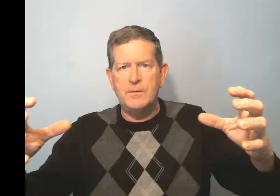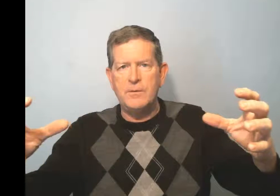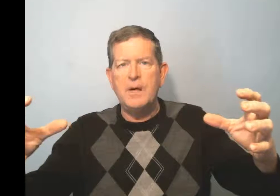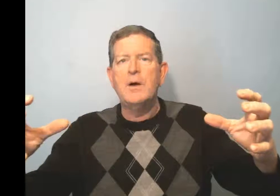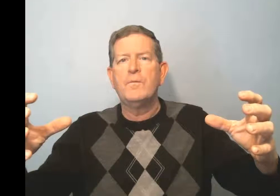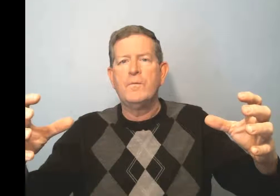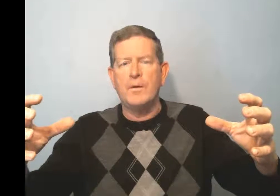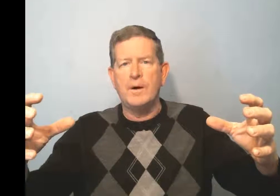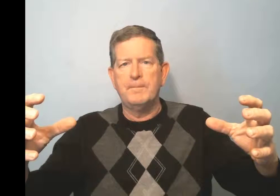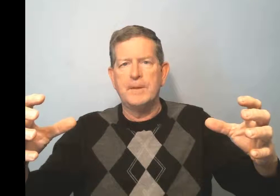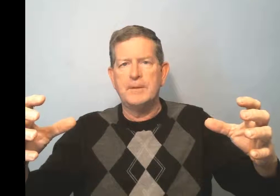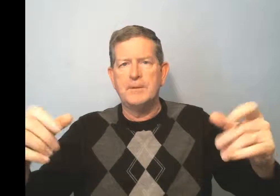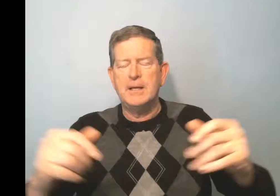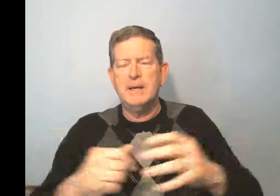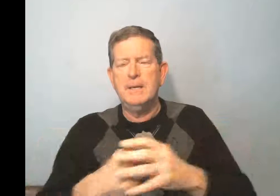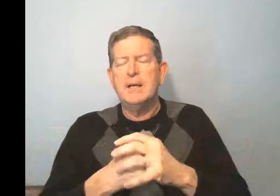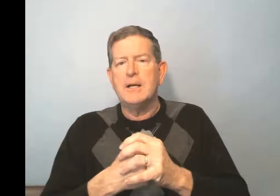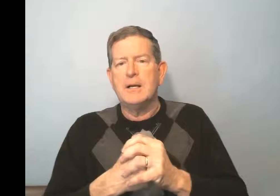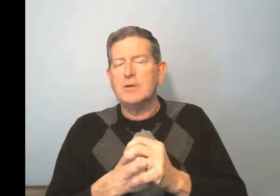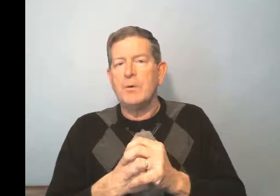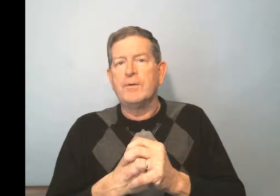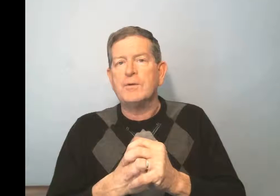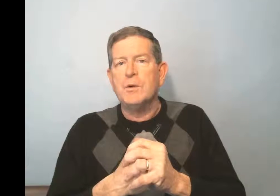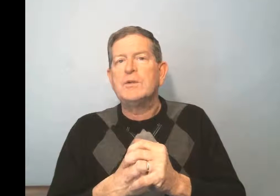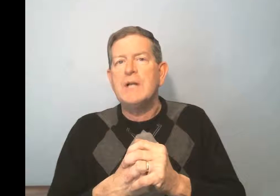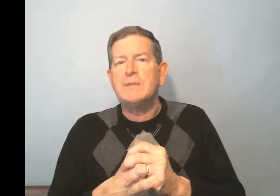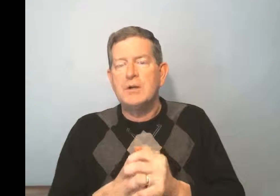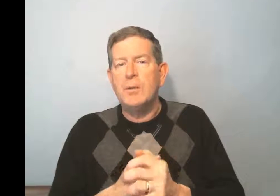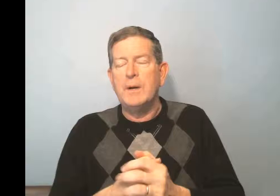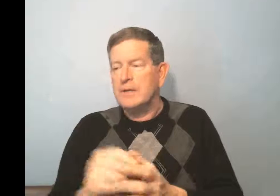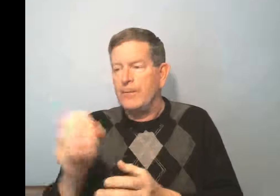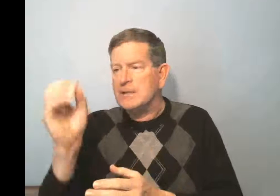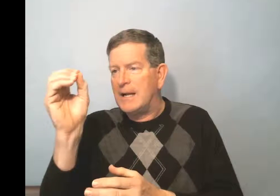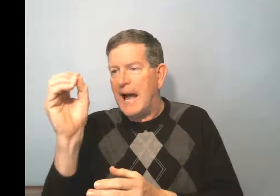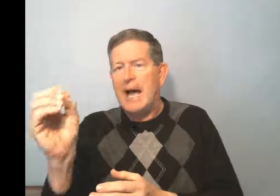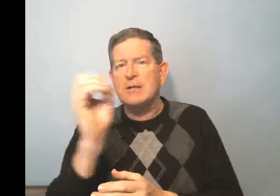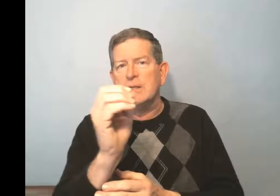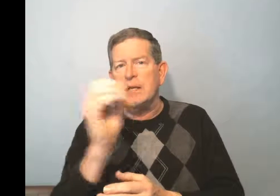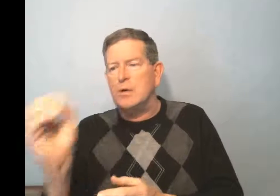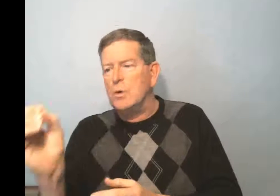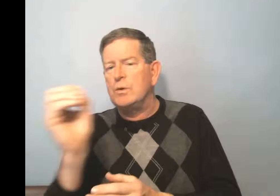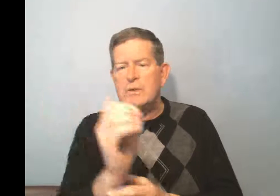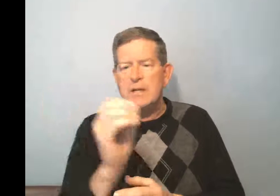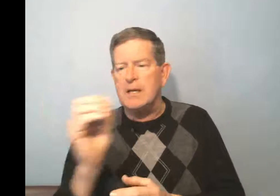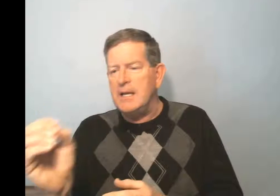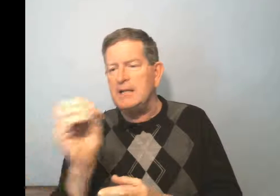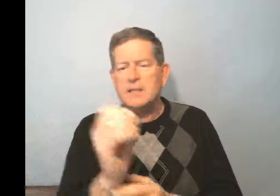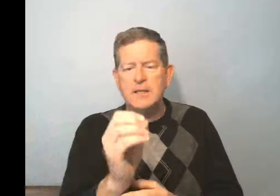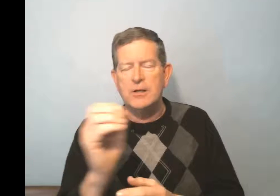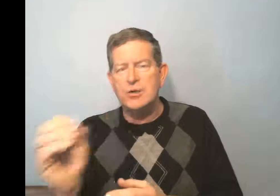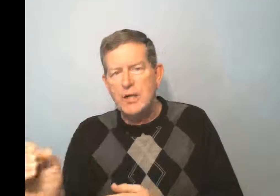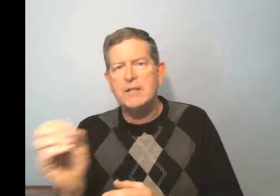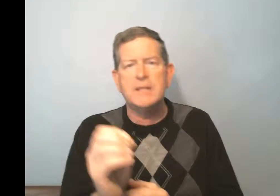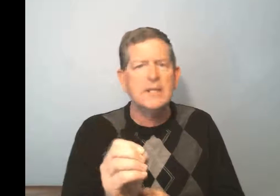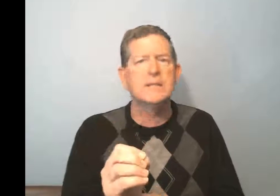form. Okay? So, if there's no subject, if it's not I see, you see, he sees, she sees,